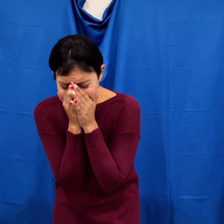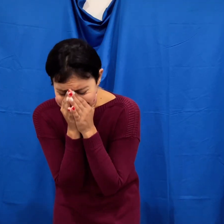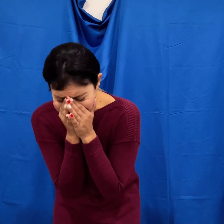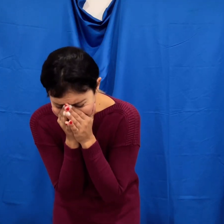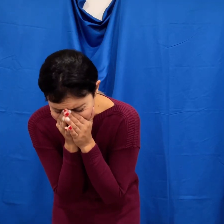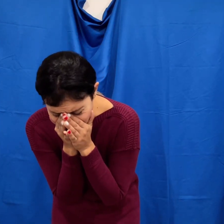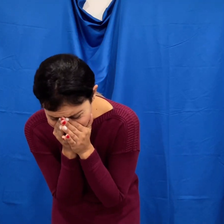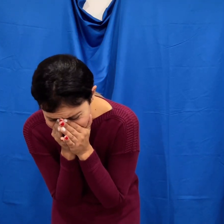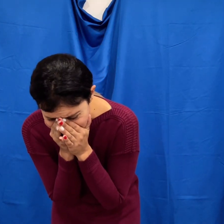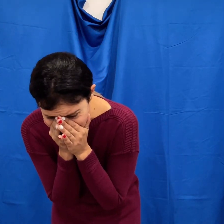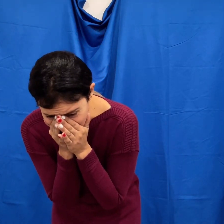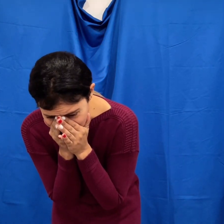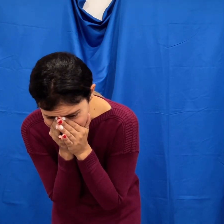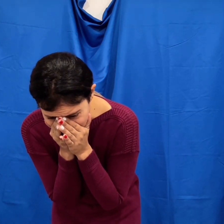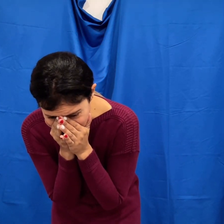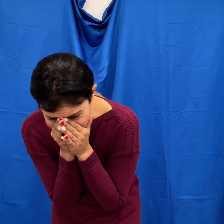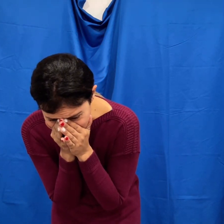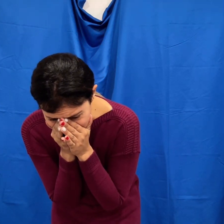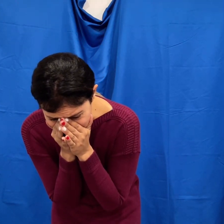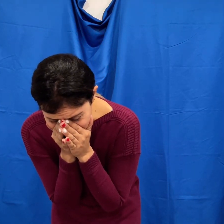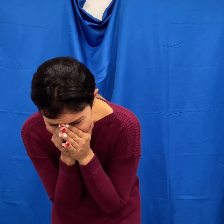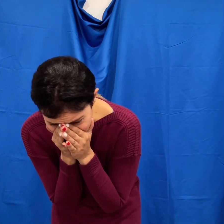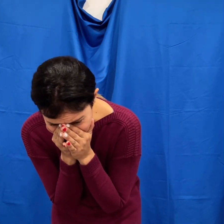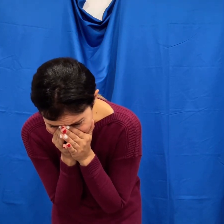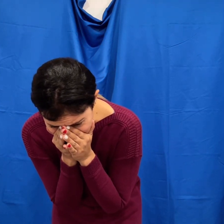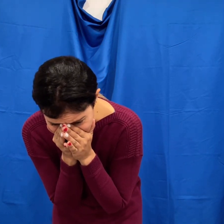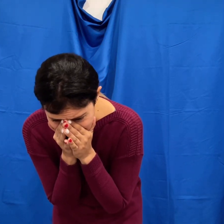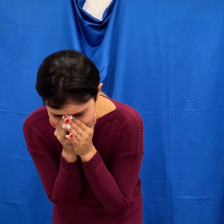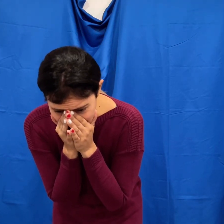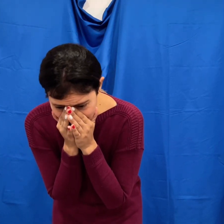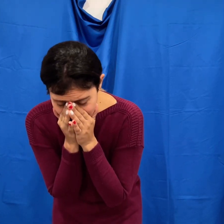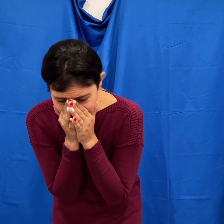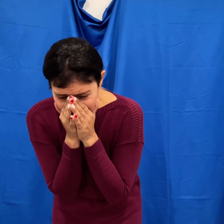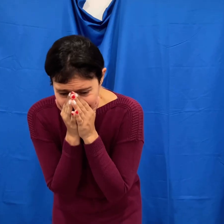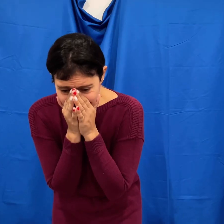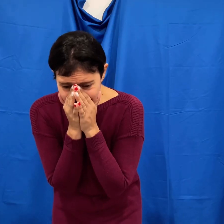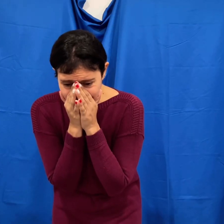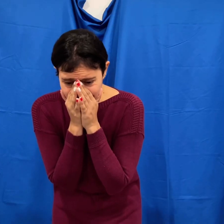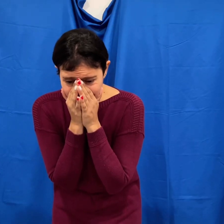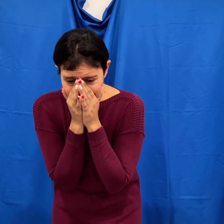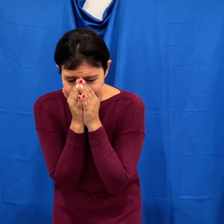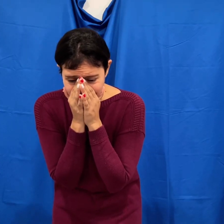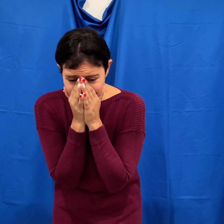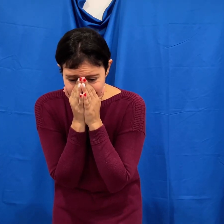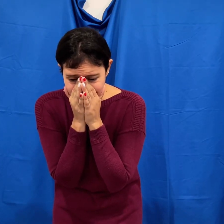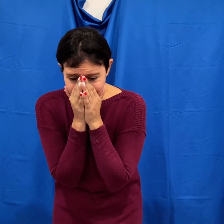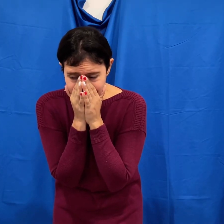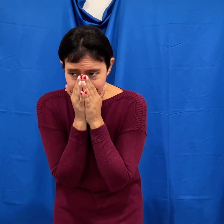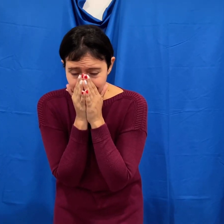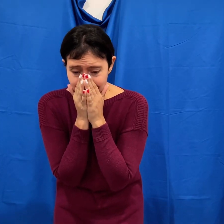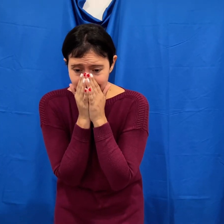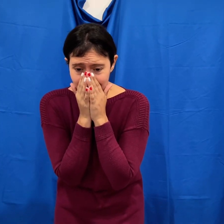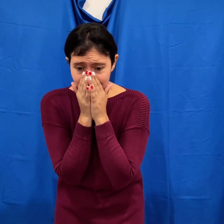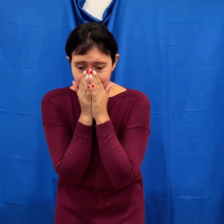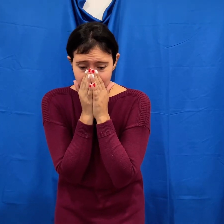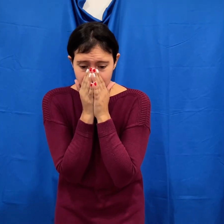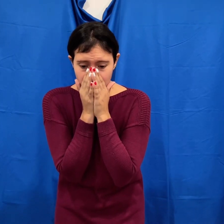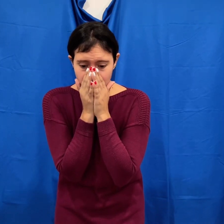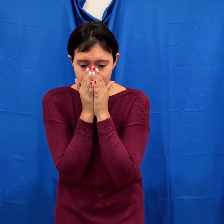No! No! No! No! No! No! I pulled out what I could. Eight hundred bucks.